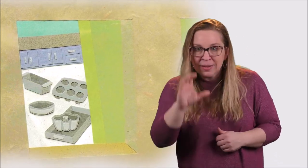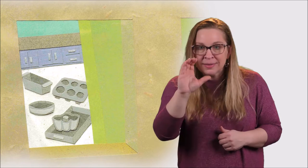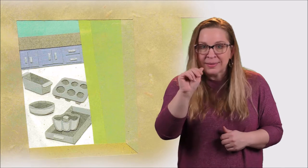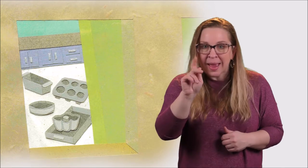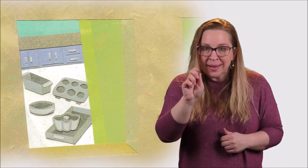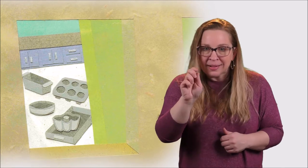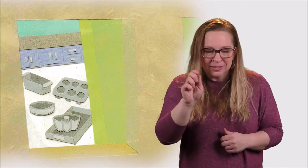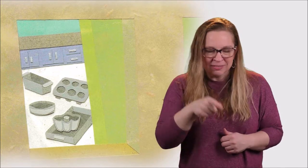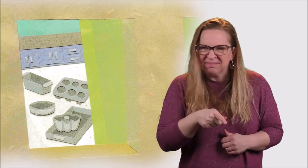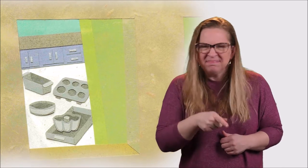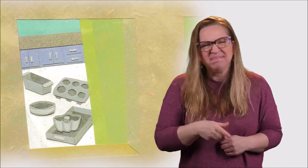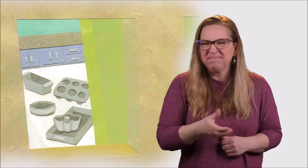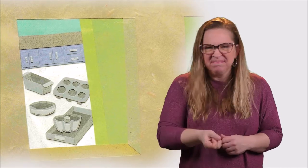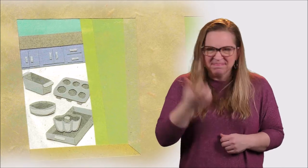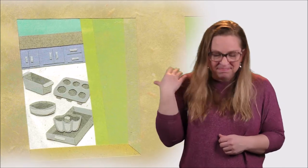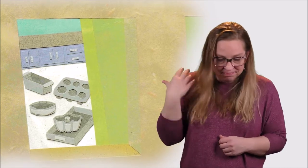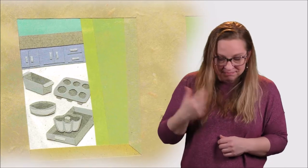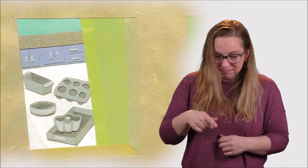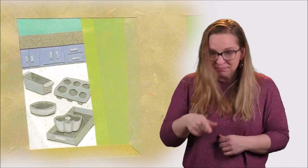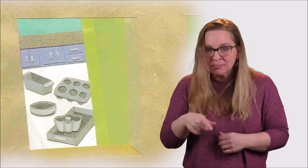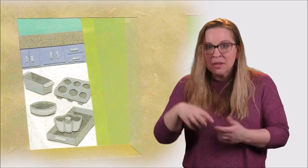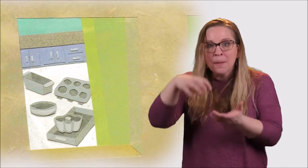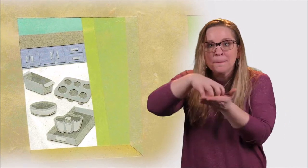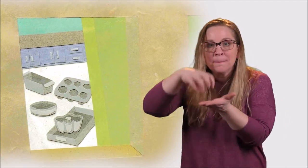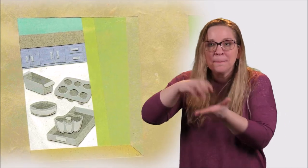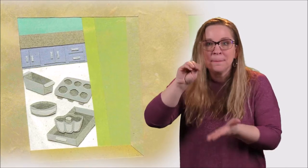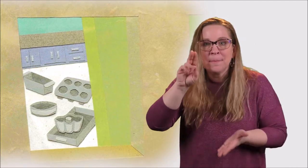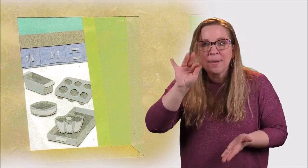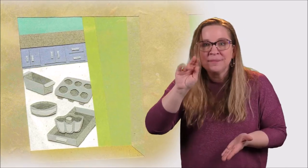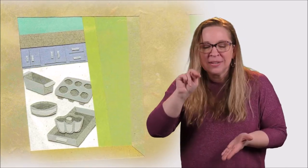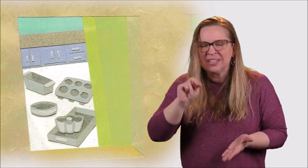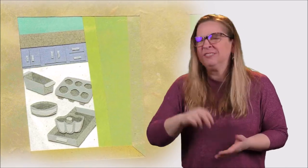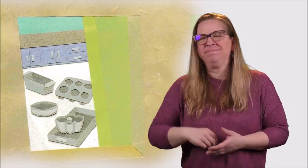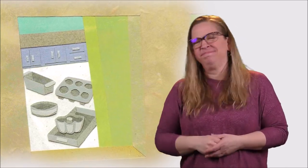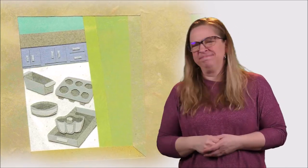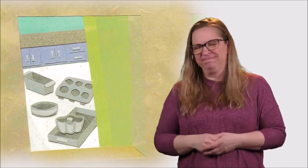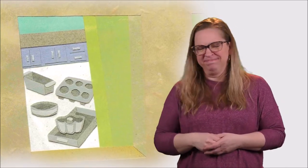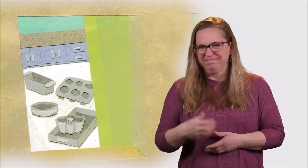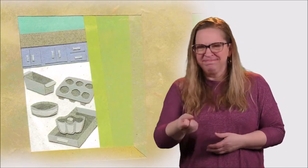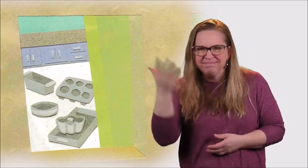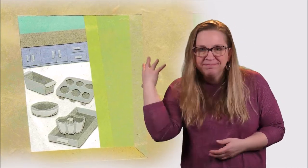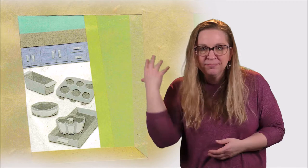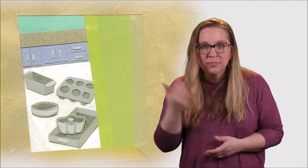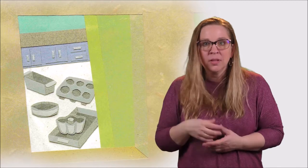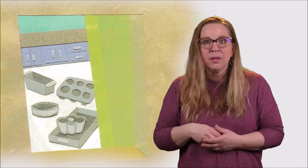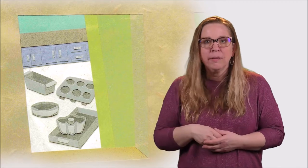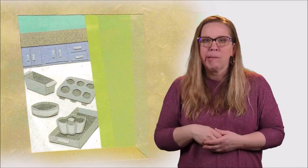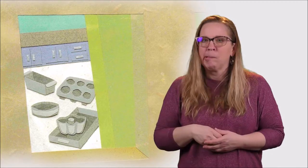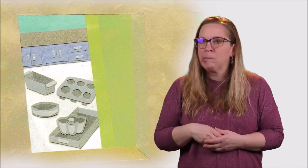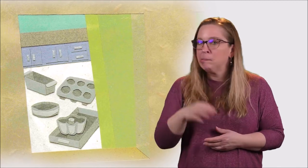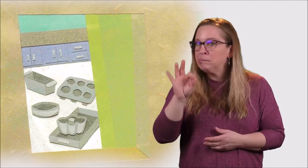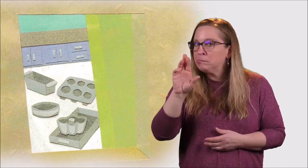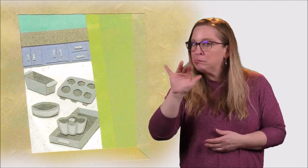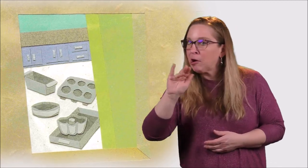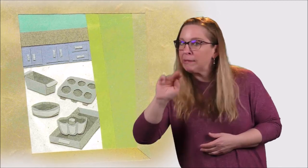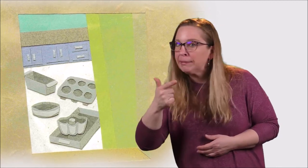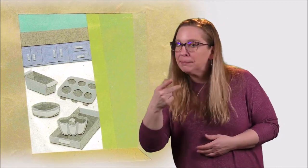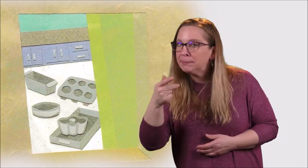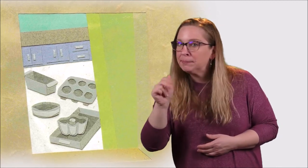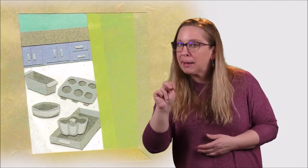pans, frying pans, all kinds of pans. But not one single pan was large and round and flat.